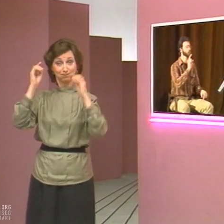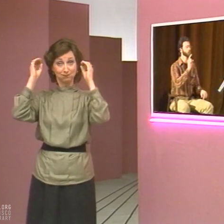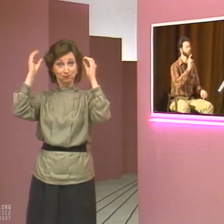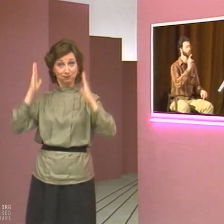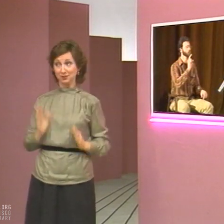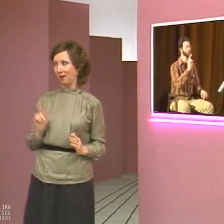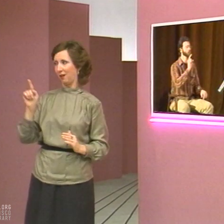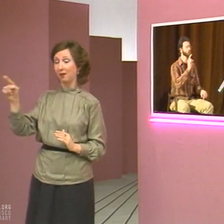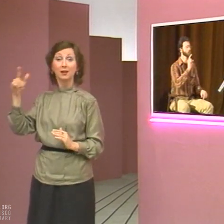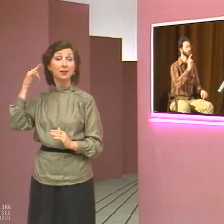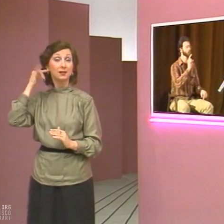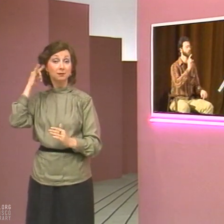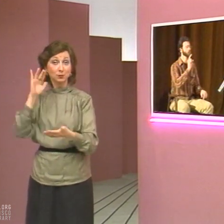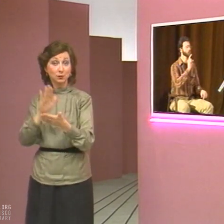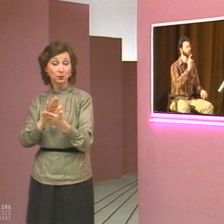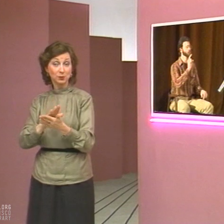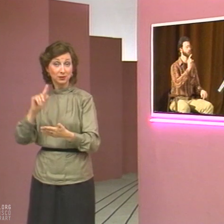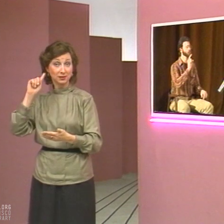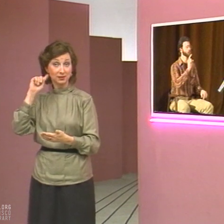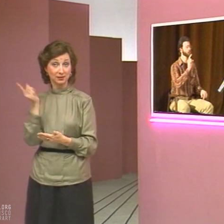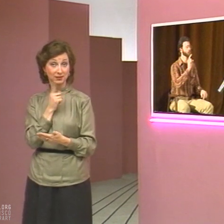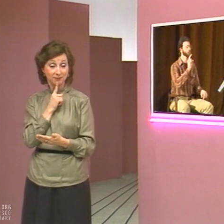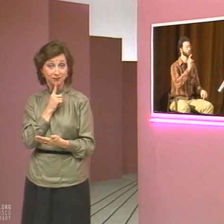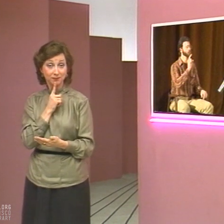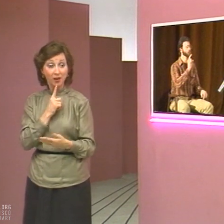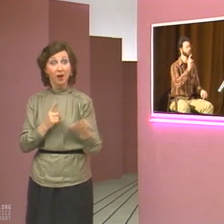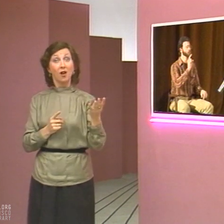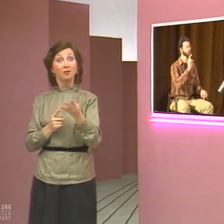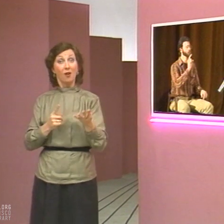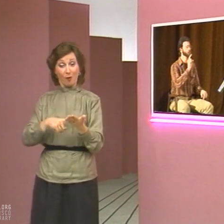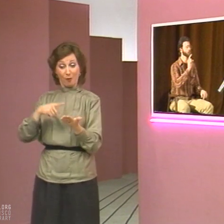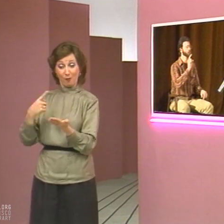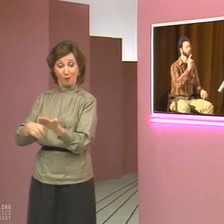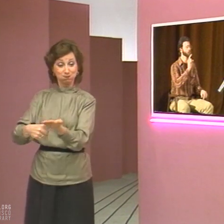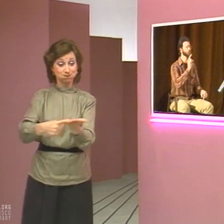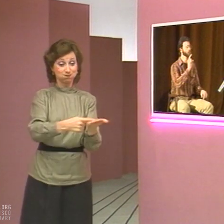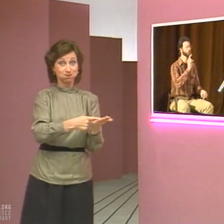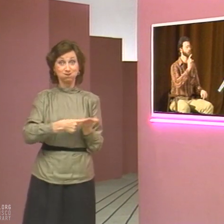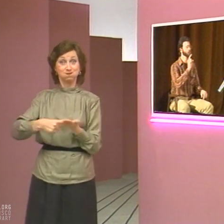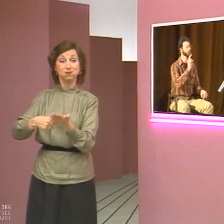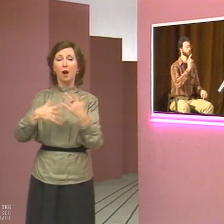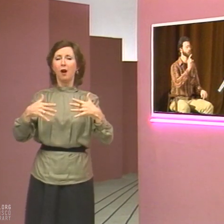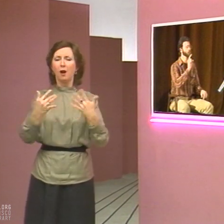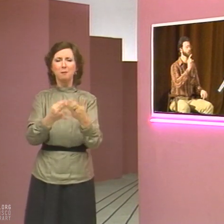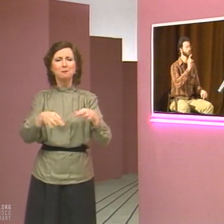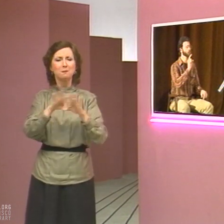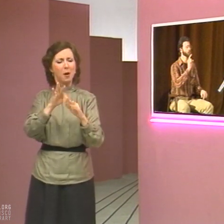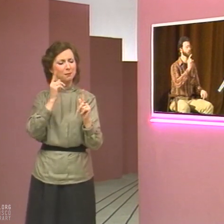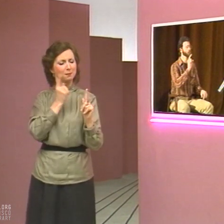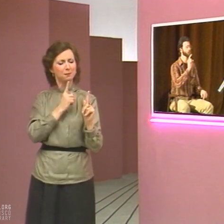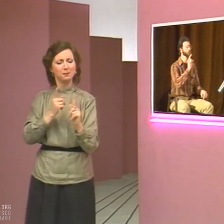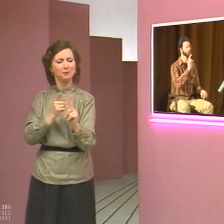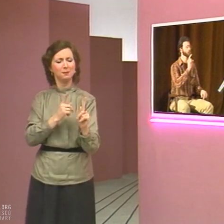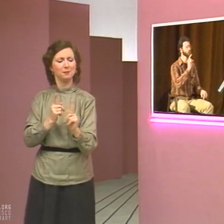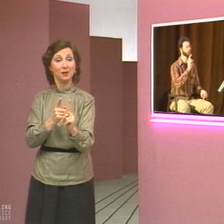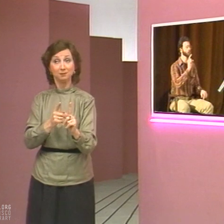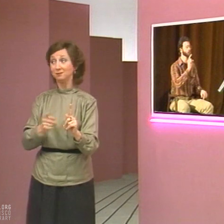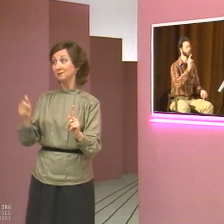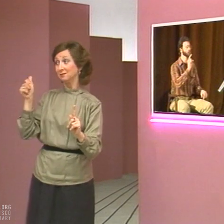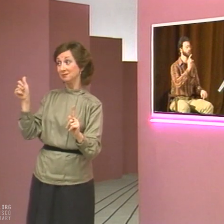Next are some highlights from the panel discussion, following which Mr. Kuntz will provide a brief summary